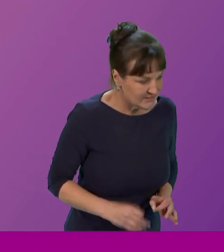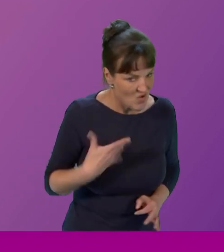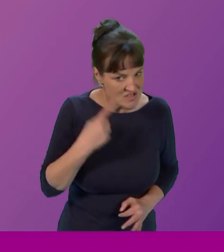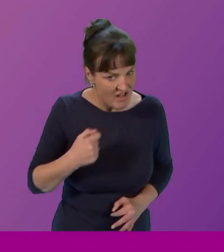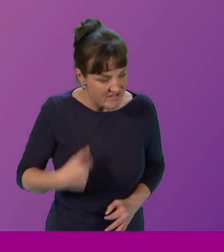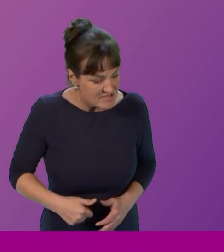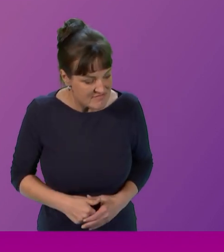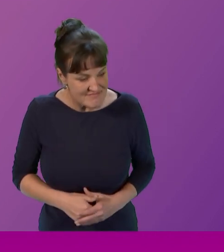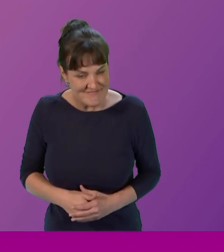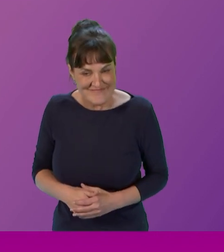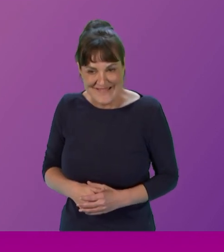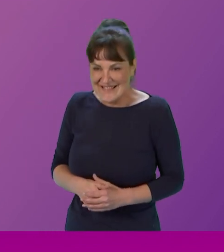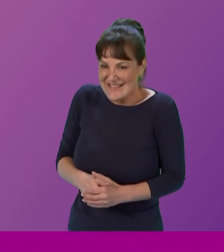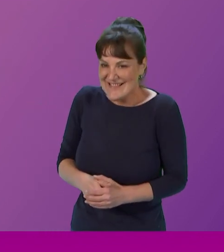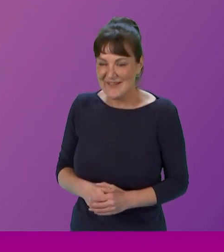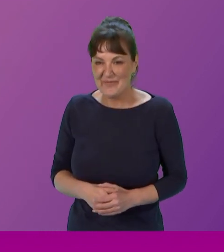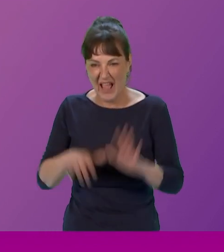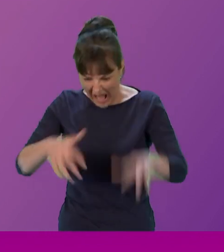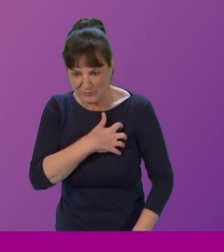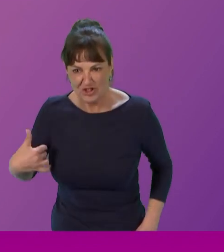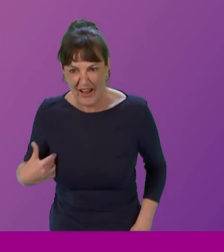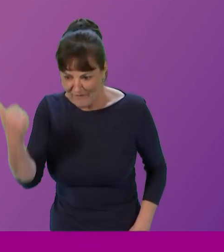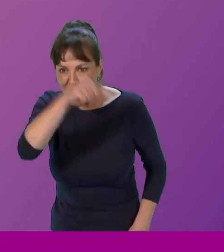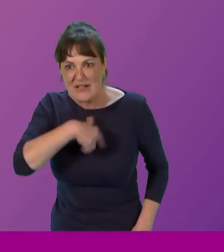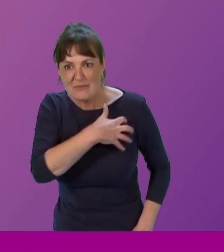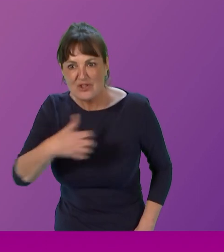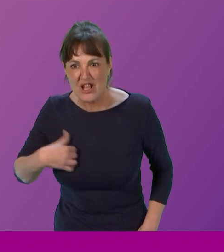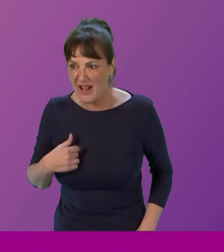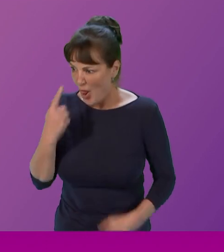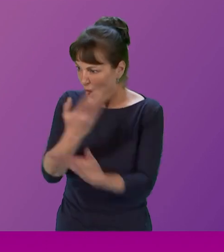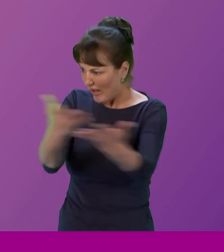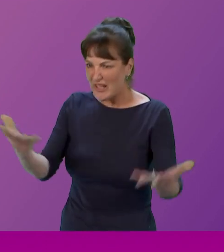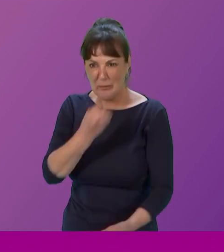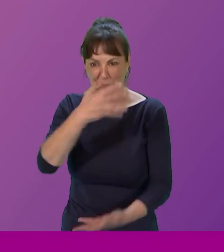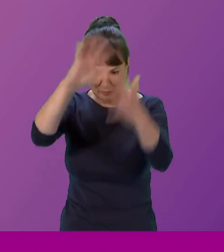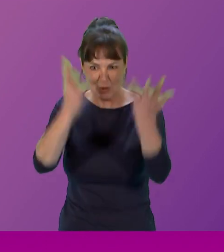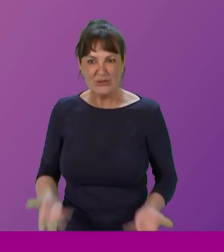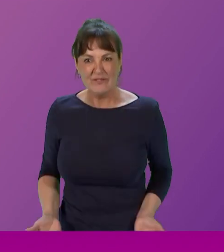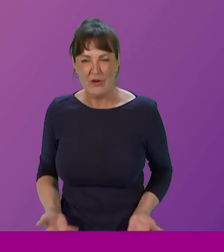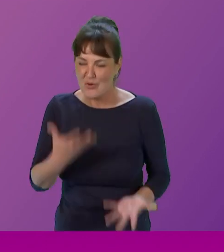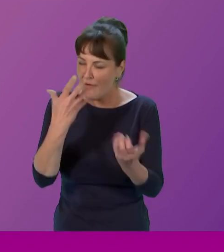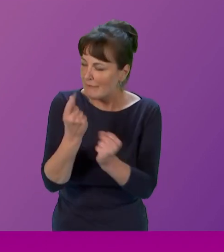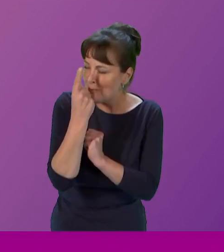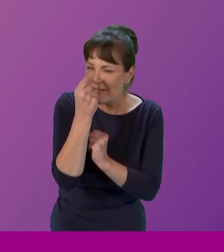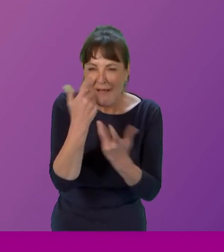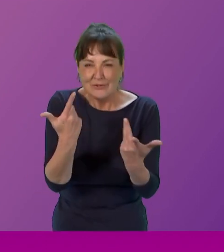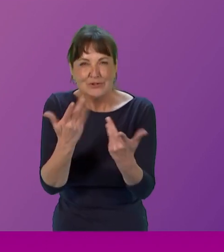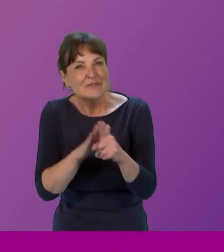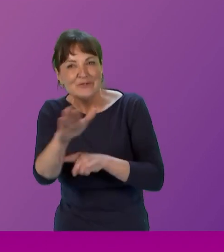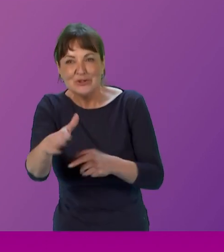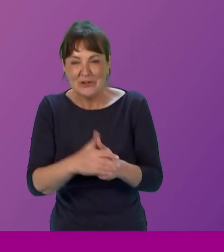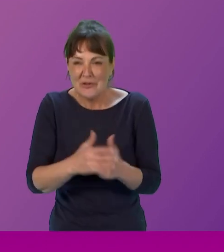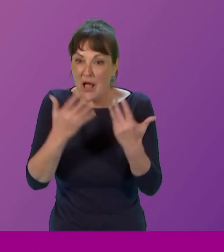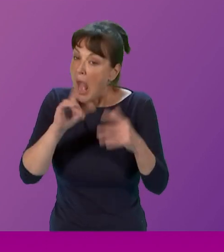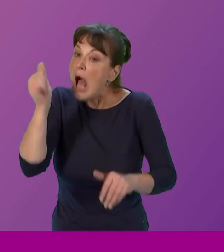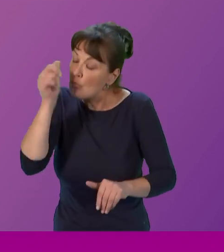Of course I'm jealous. Of course I'm jealous. Look at you. You've got, oh, you've got so much ahead of you. But you've got so many battles to fight. But it'll be great. Battles